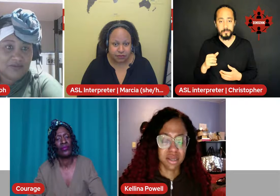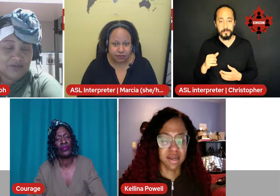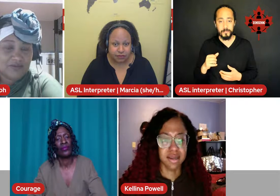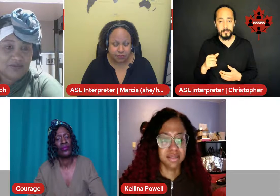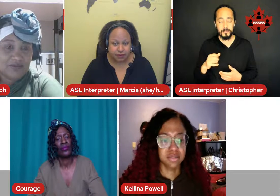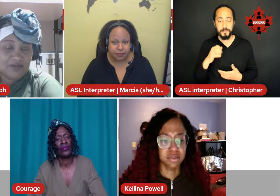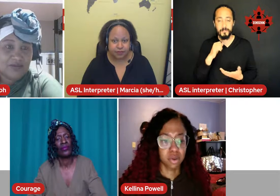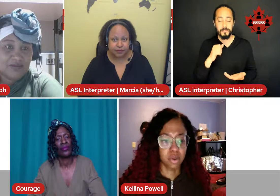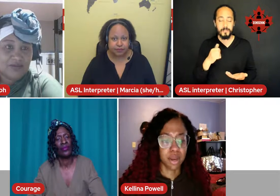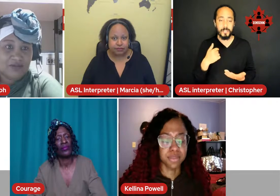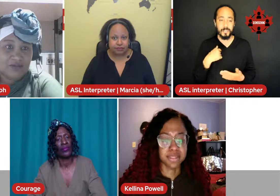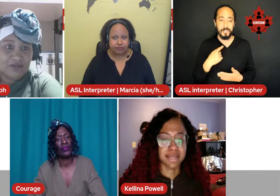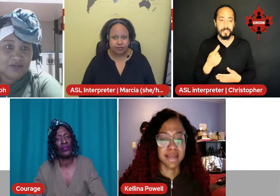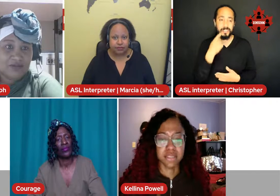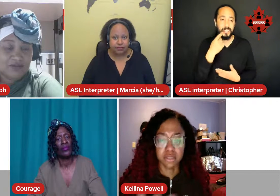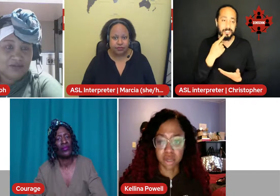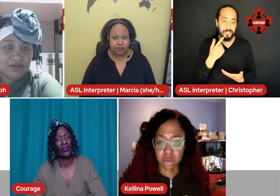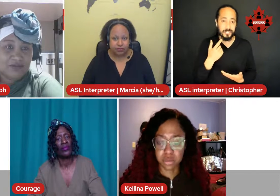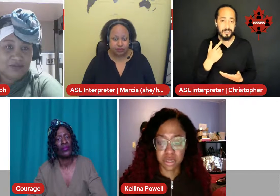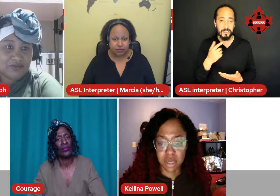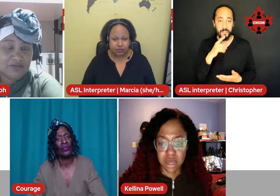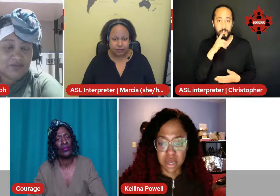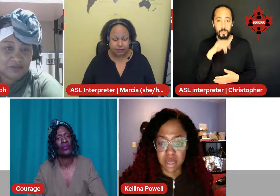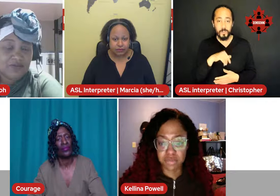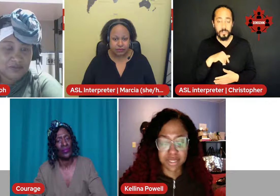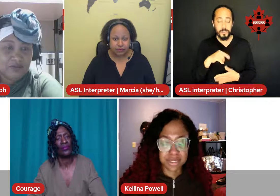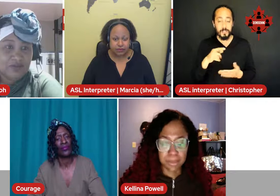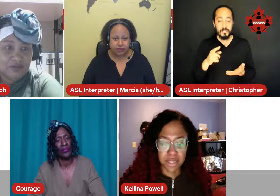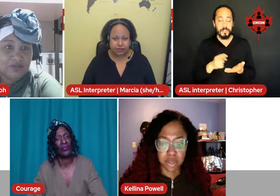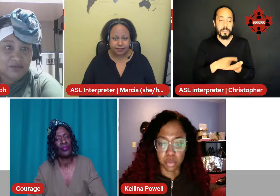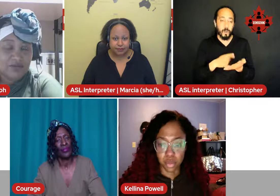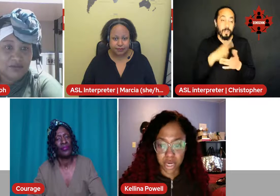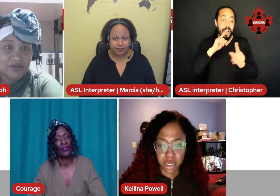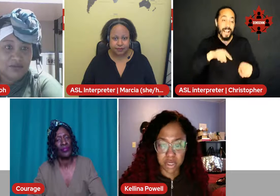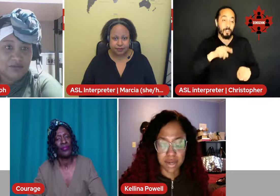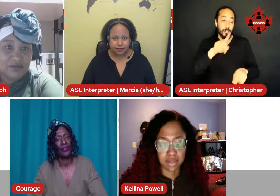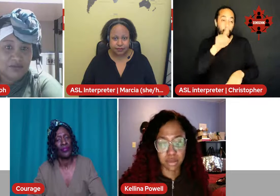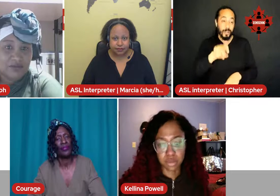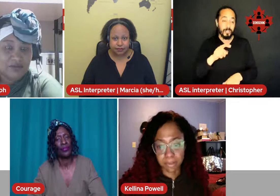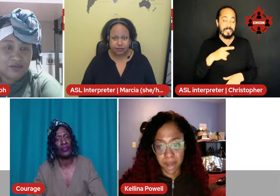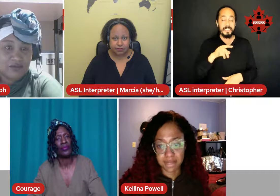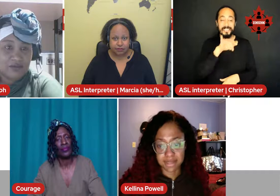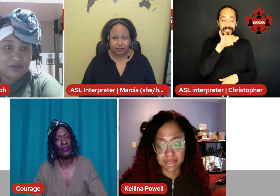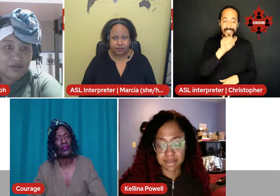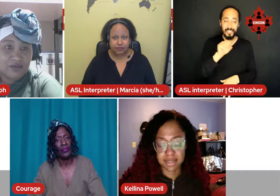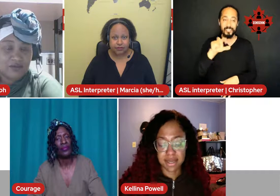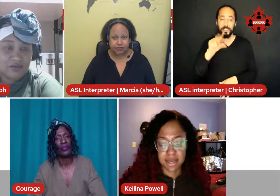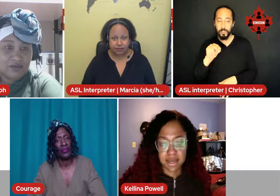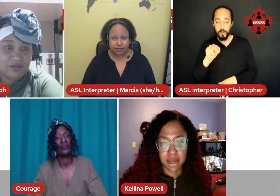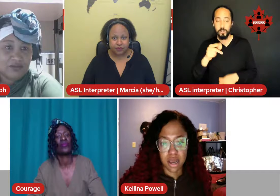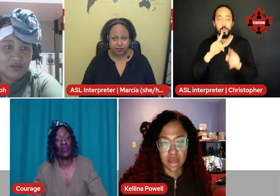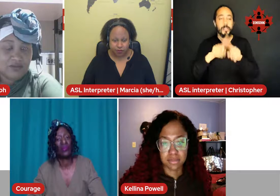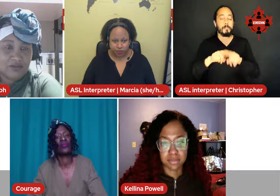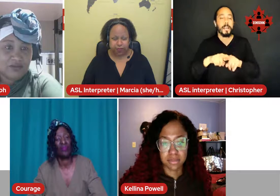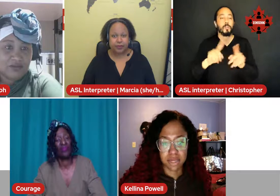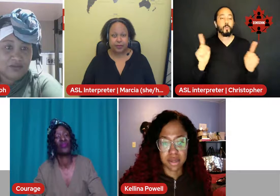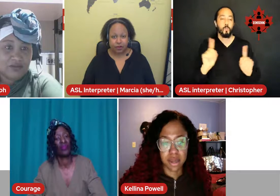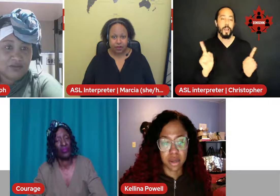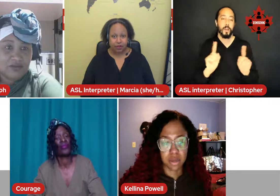And so I would say yes and no. It really depends on where and who to pass it. Um, and how.